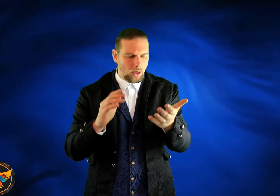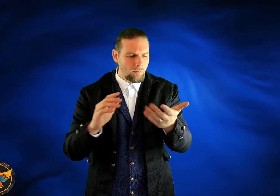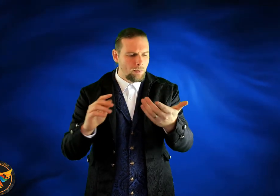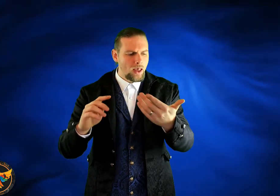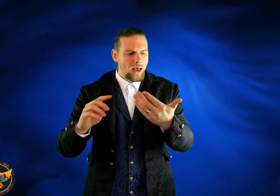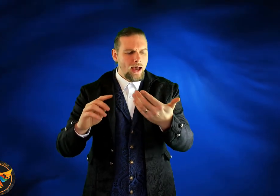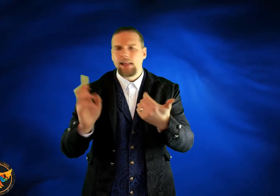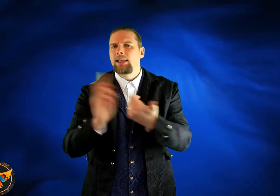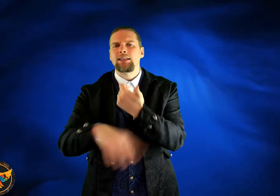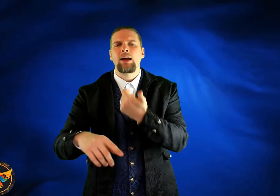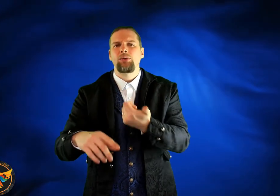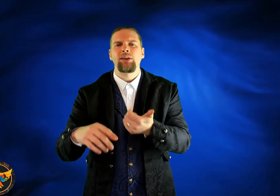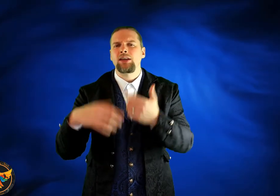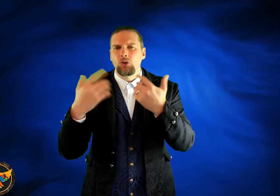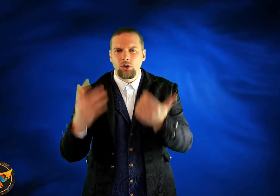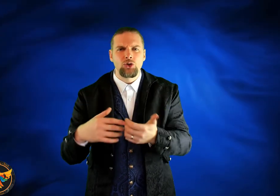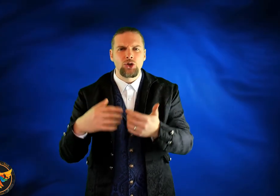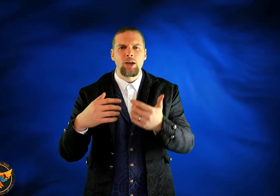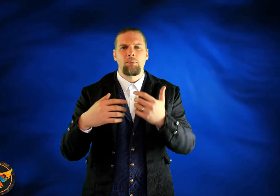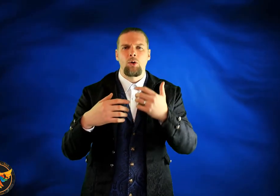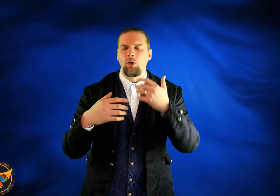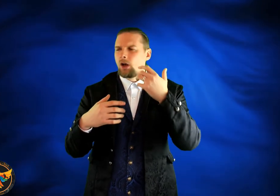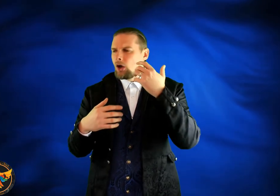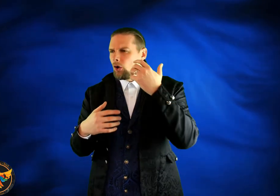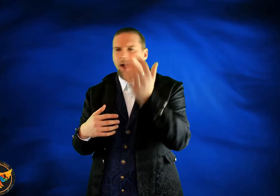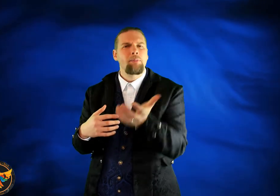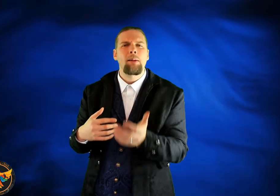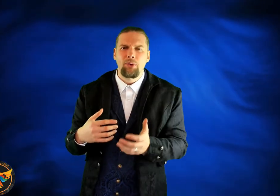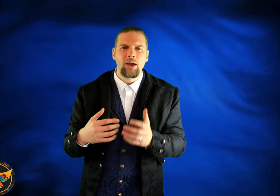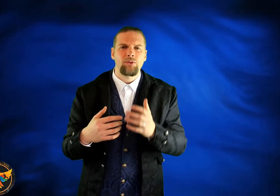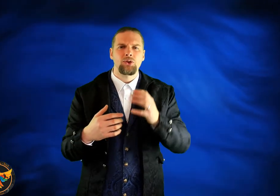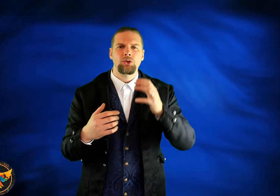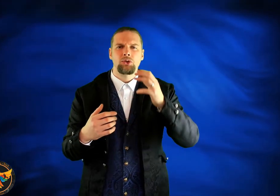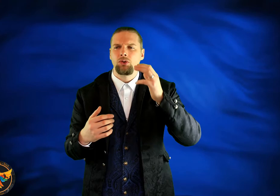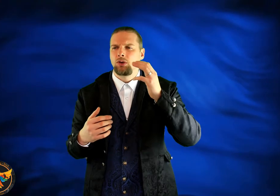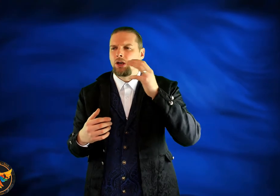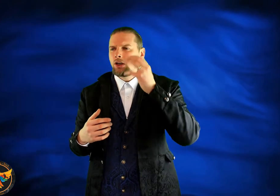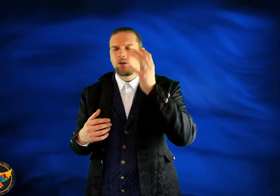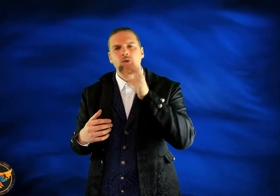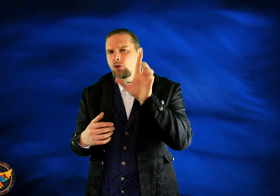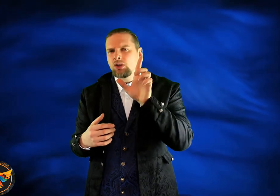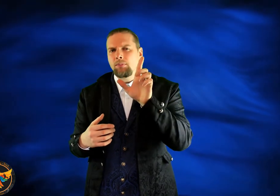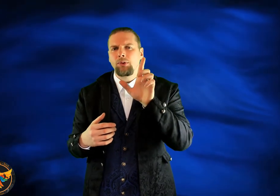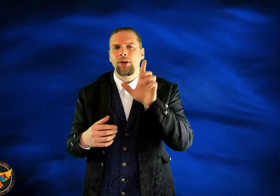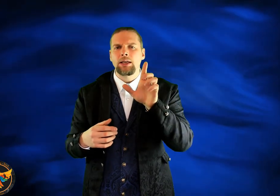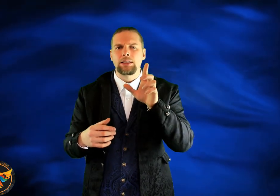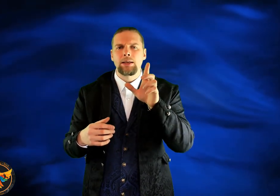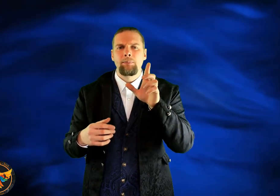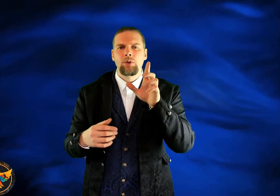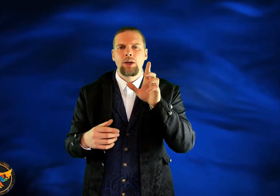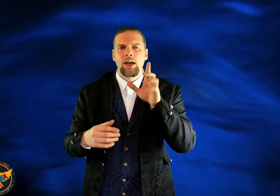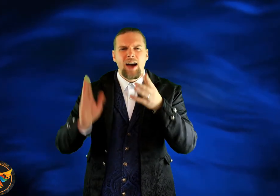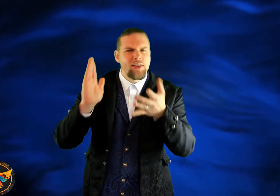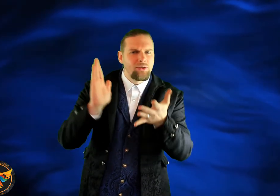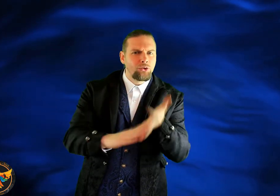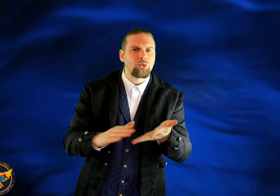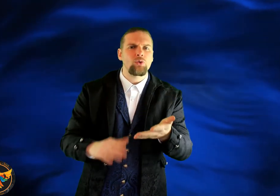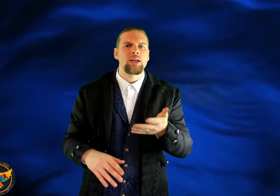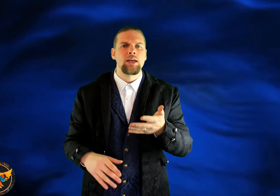it. I list out things like going to the gym or having a breakfast or, you know, two simple things. And then three